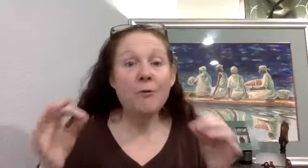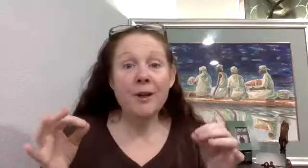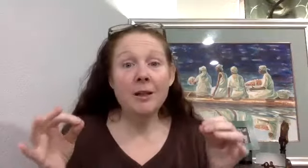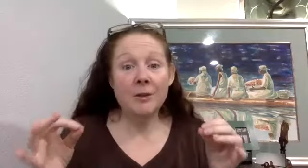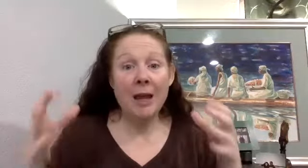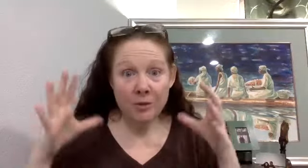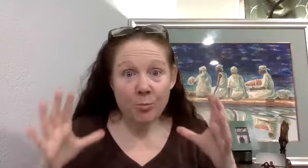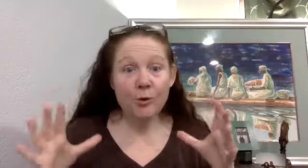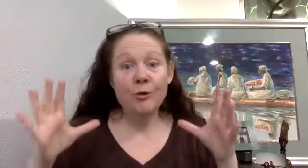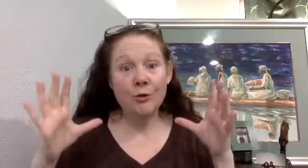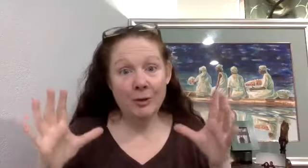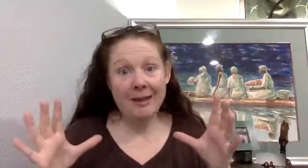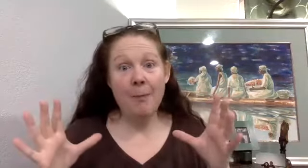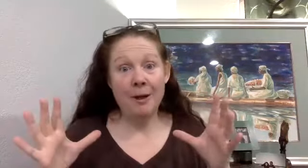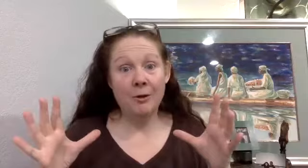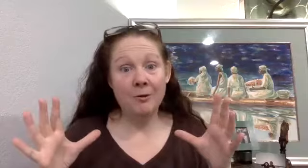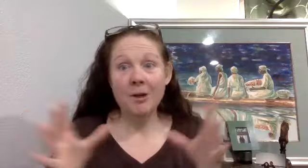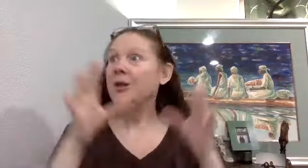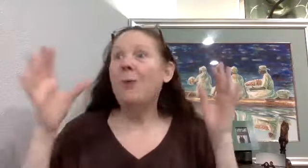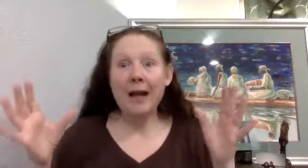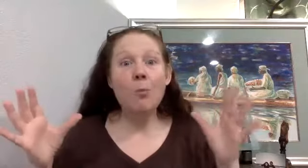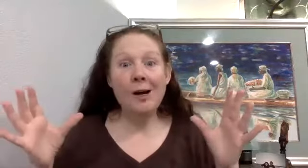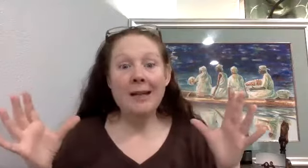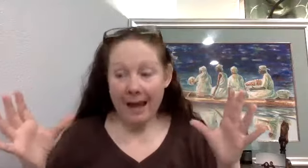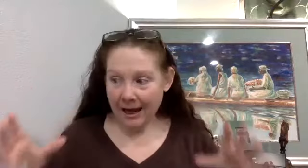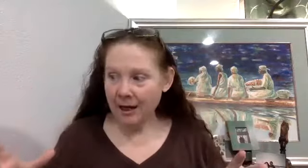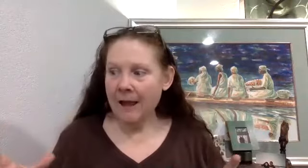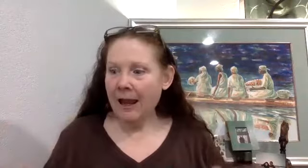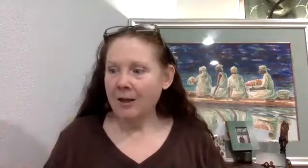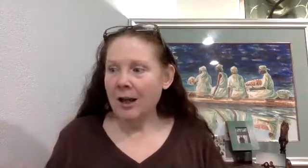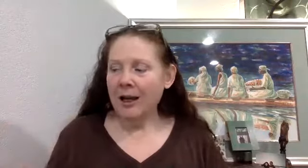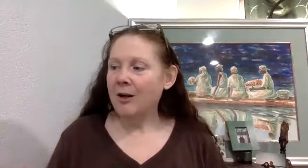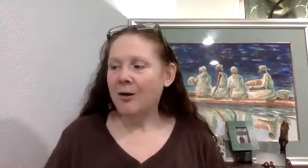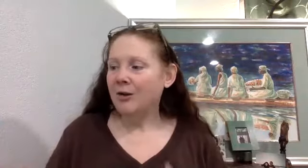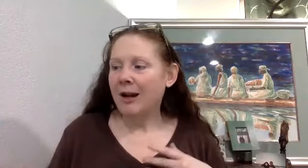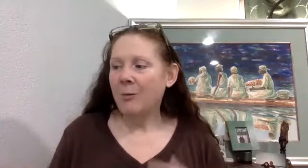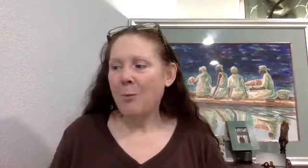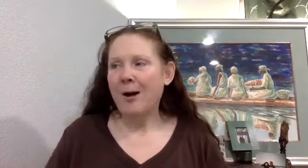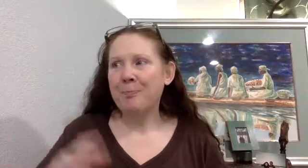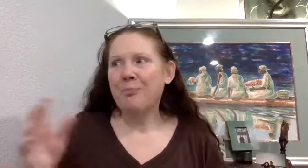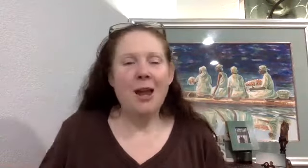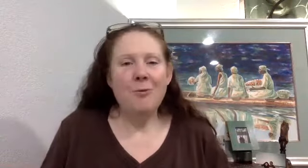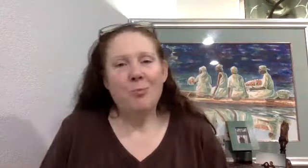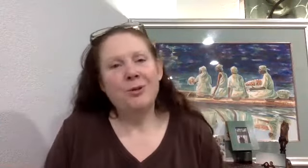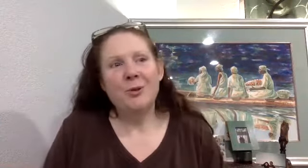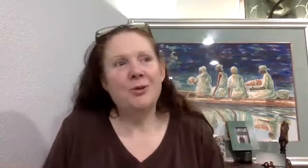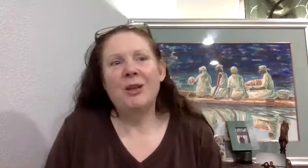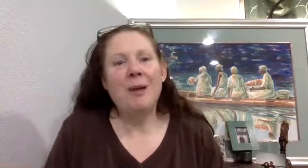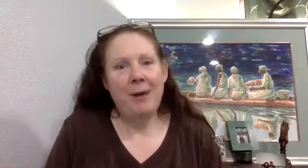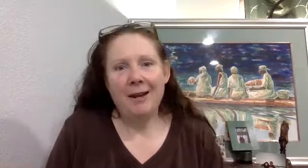feel it as the person who it's happening to. You wake up one day and, you know, and you're like, well, I don't want to put those zipping pants